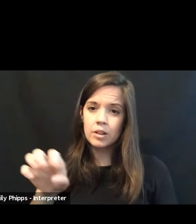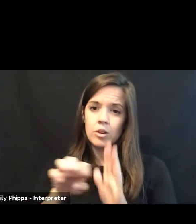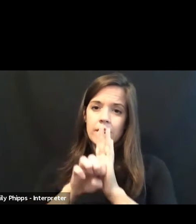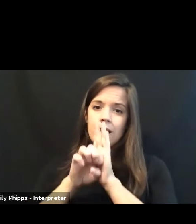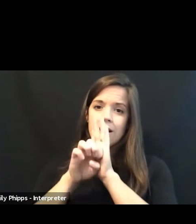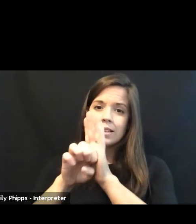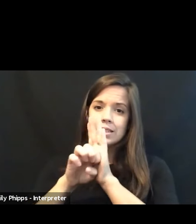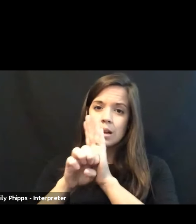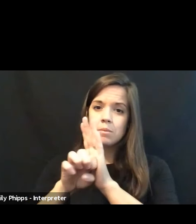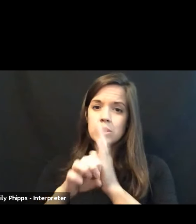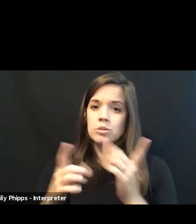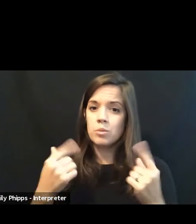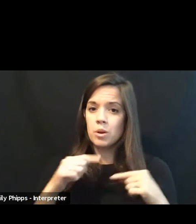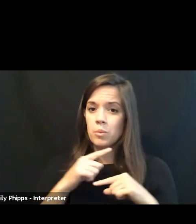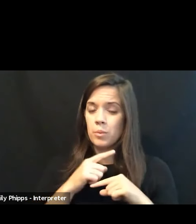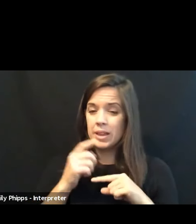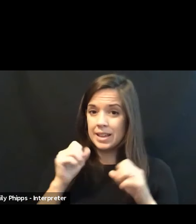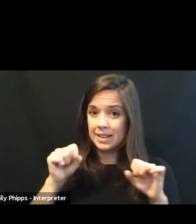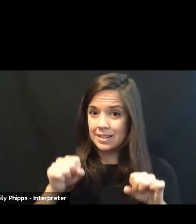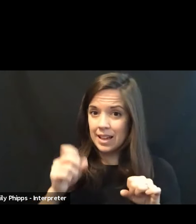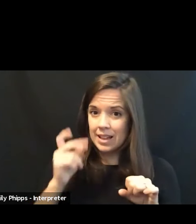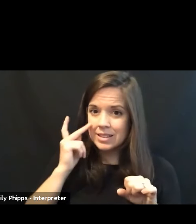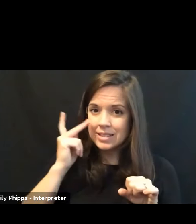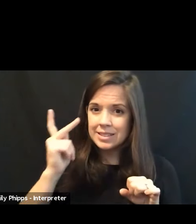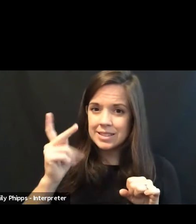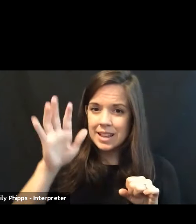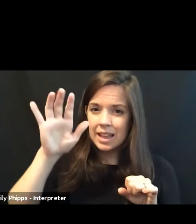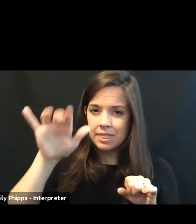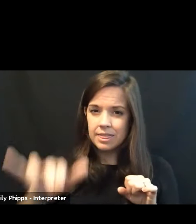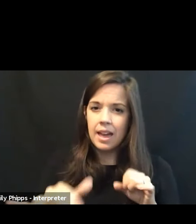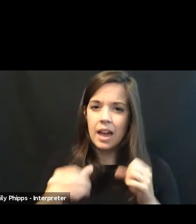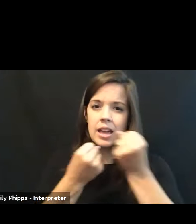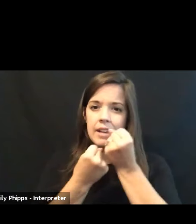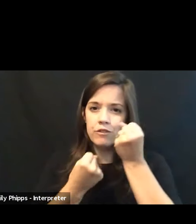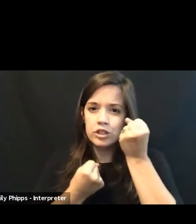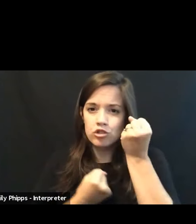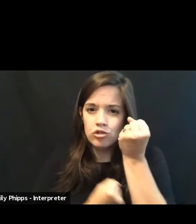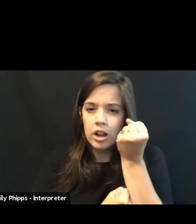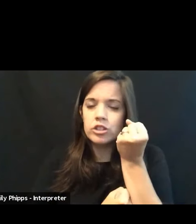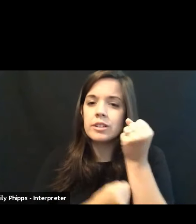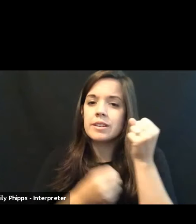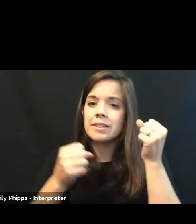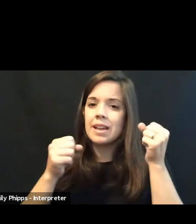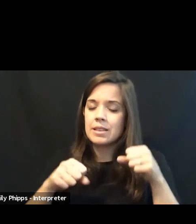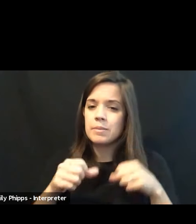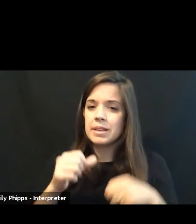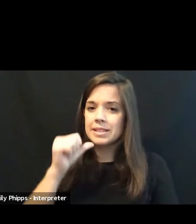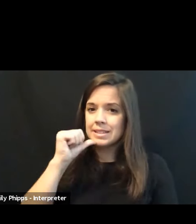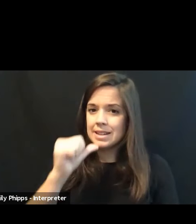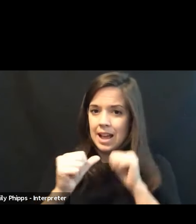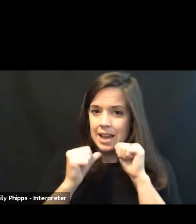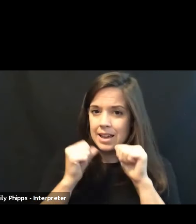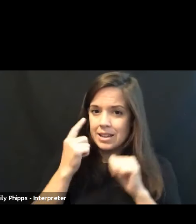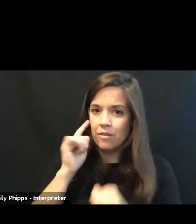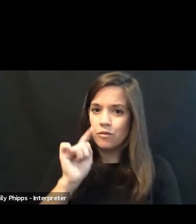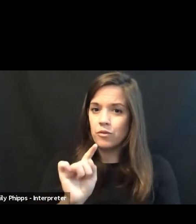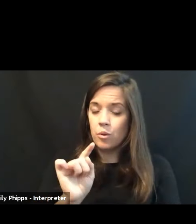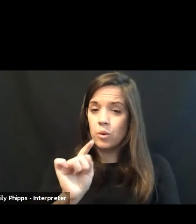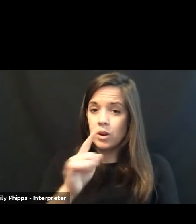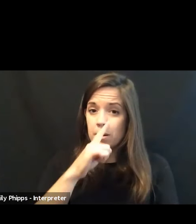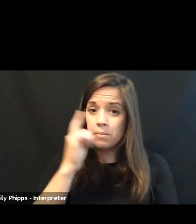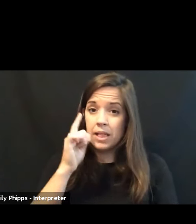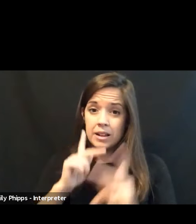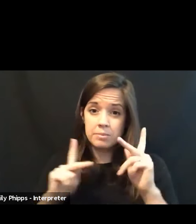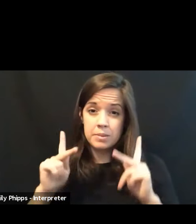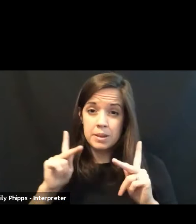we can see that that infrastructure has been denied, for example, for black folks